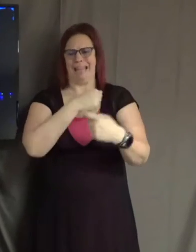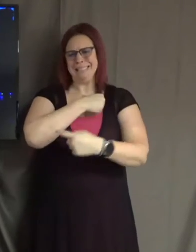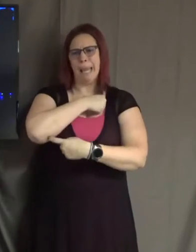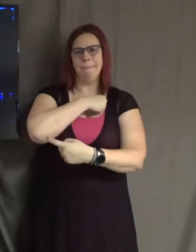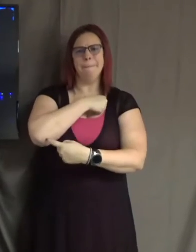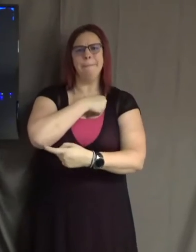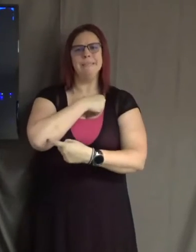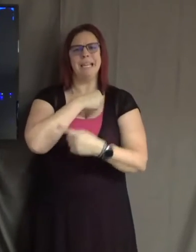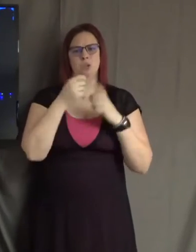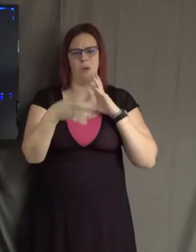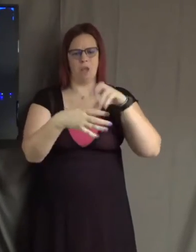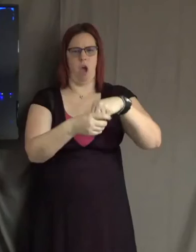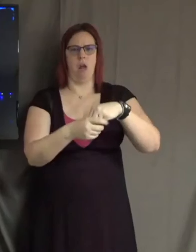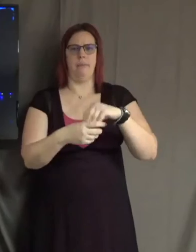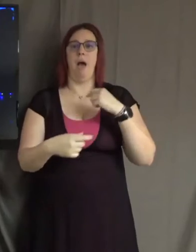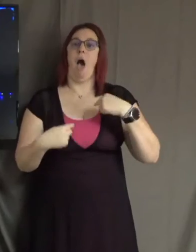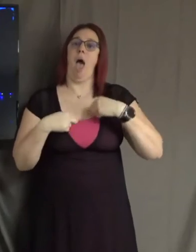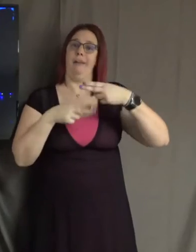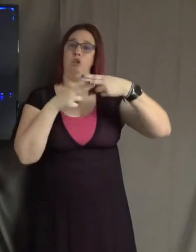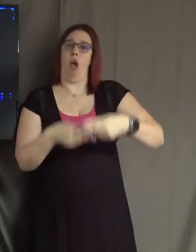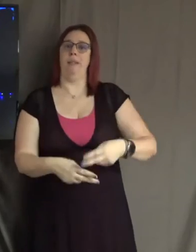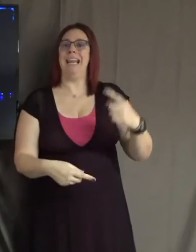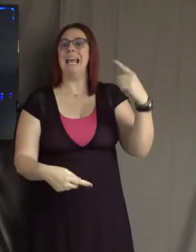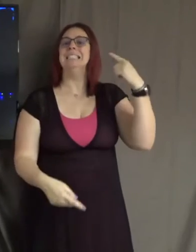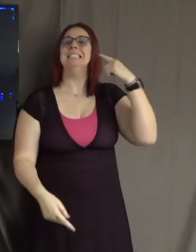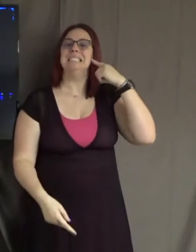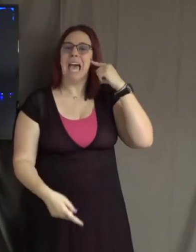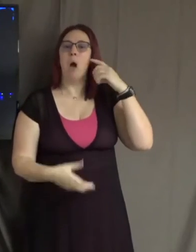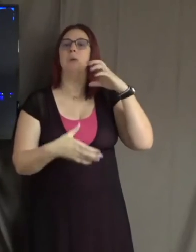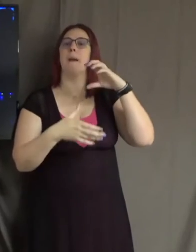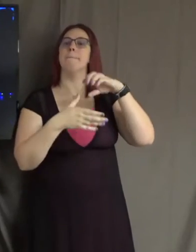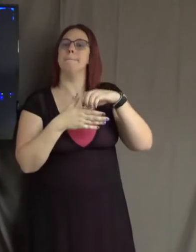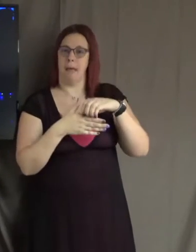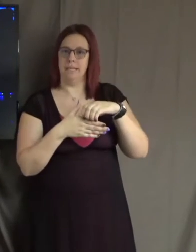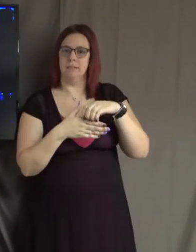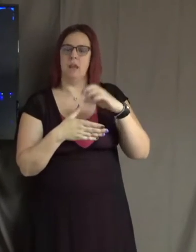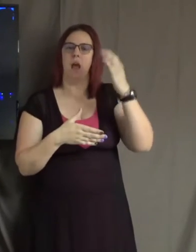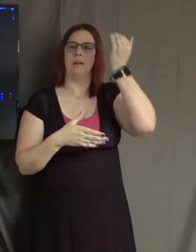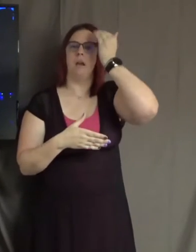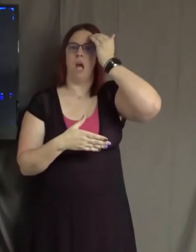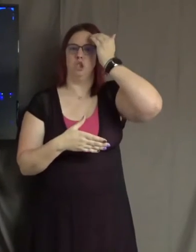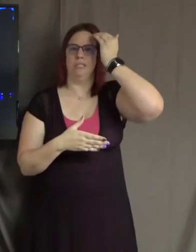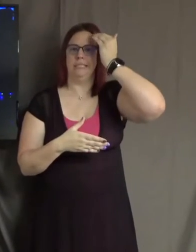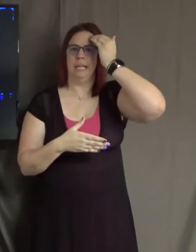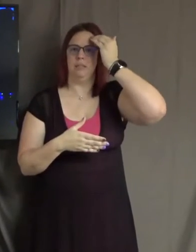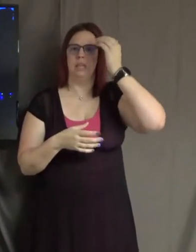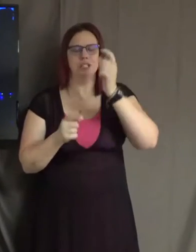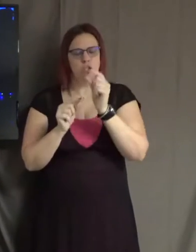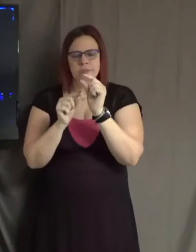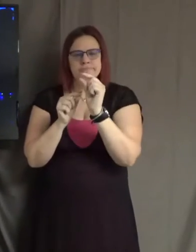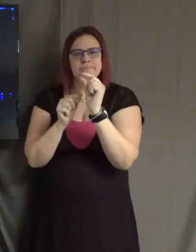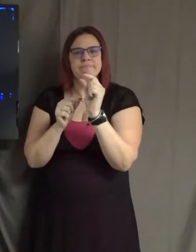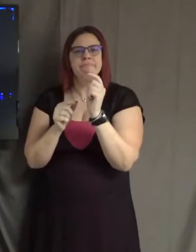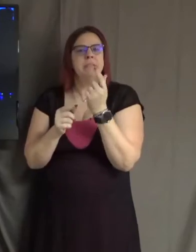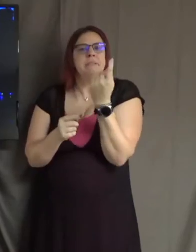soundbite consciousness. A little soundbite, a little snippet of something we see or sense, and a